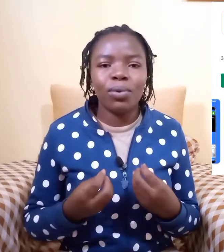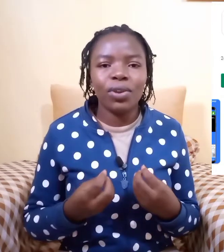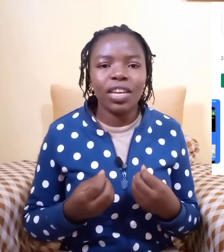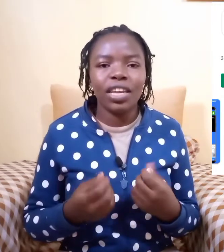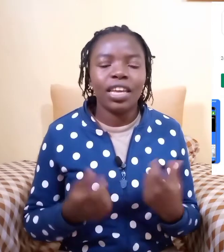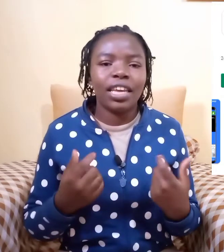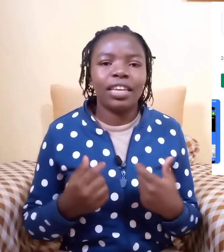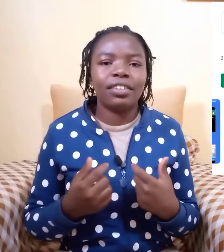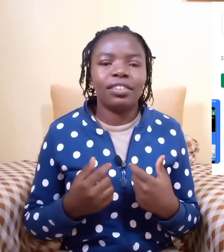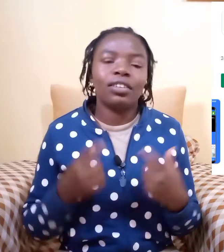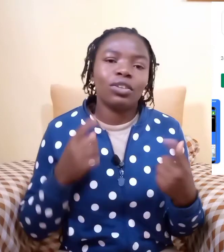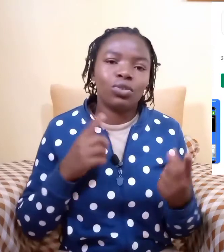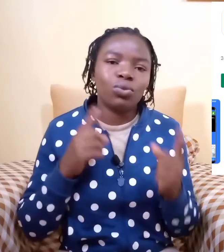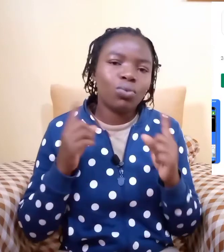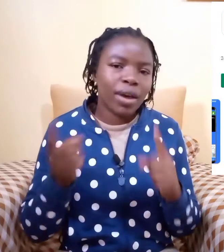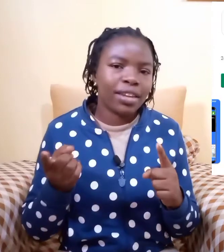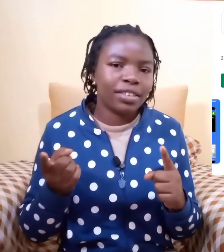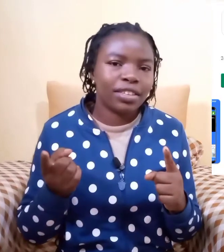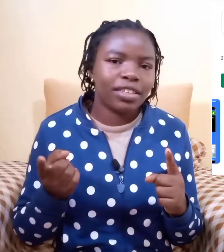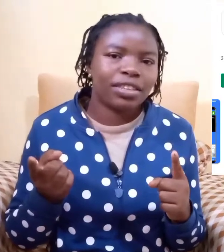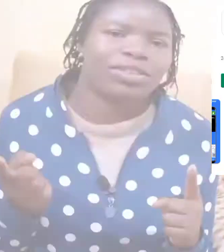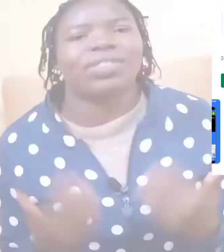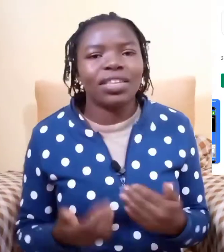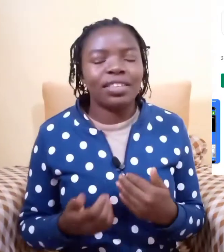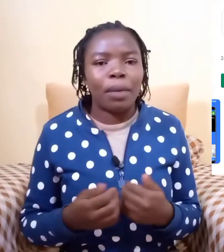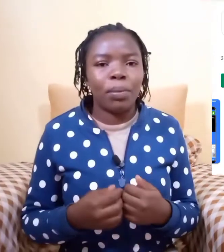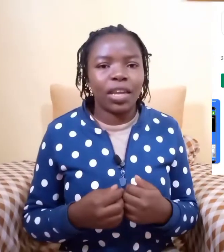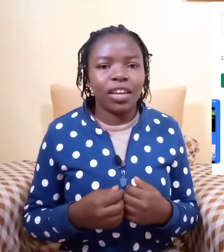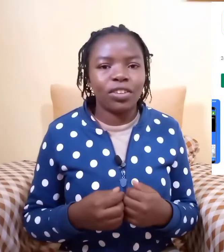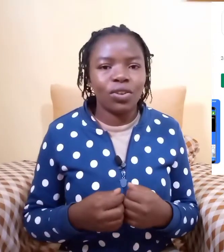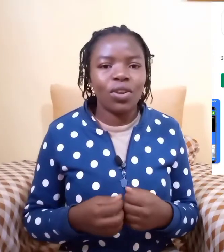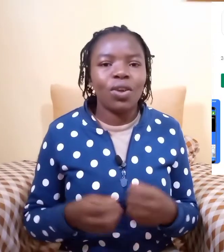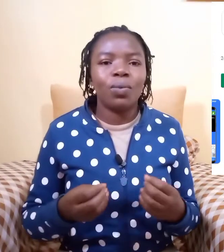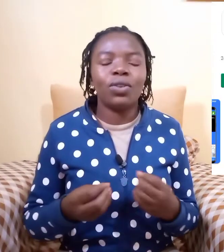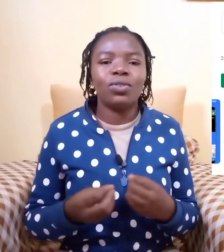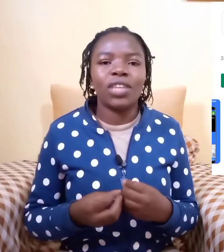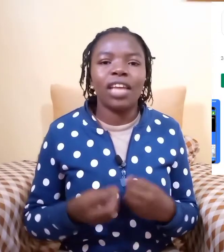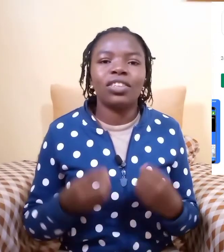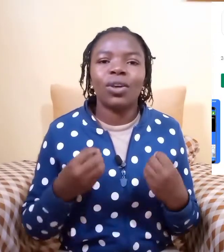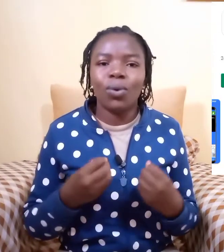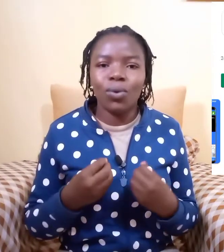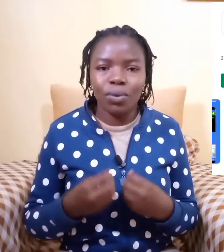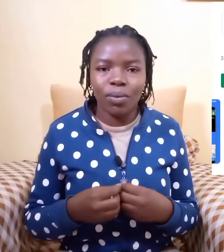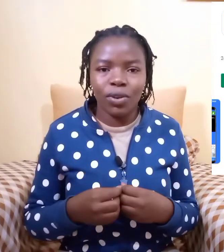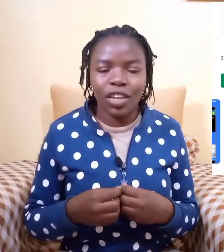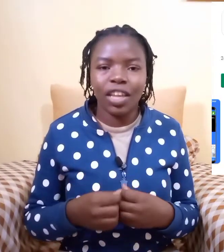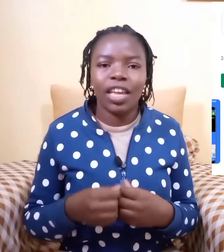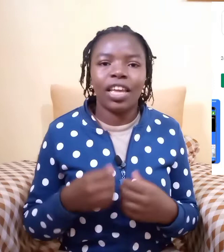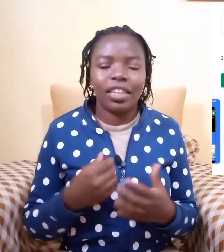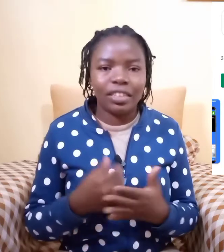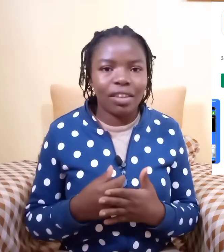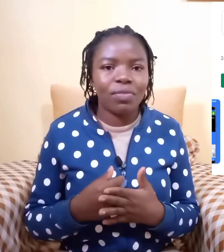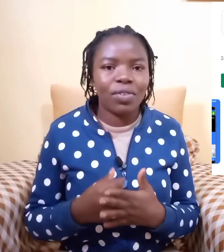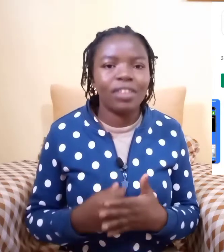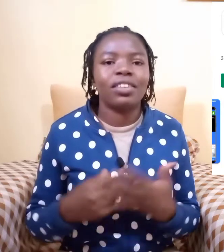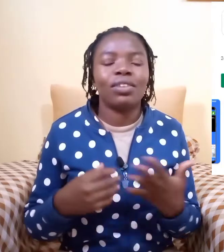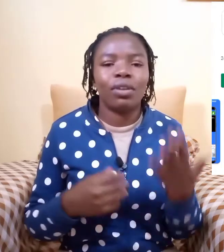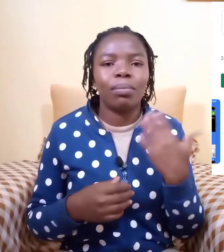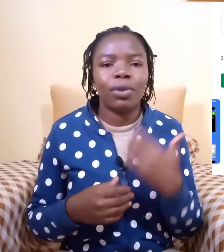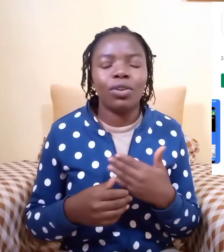morning is two words for this application when you search good morning it is a phrase it will bring